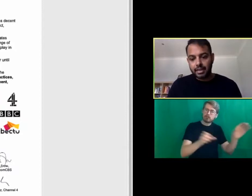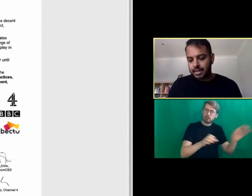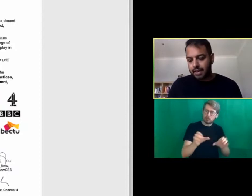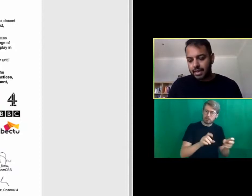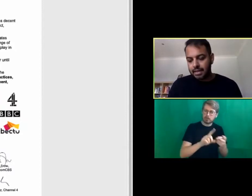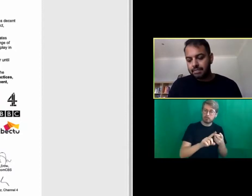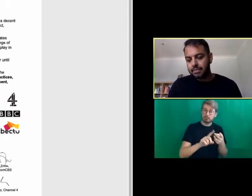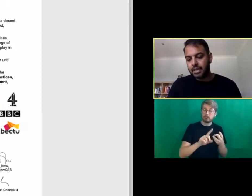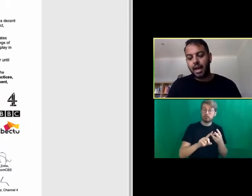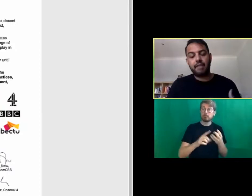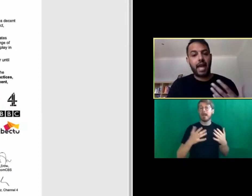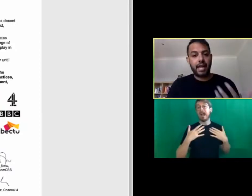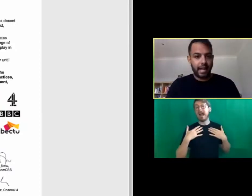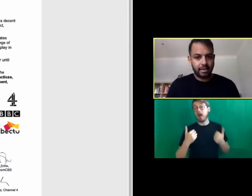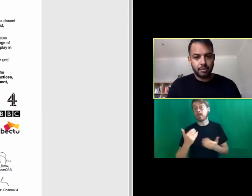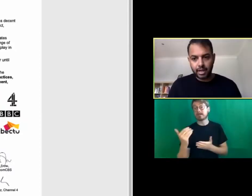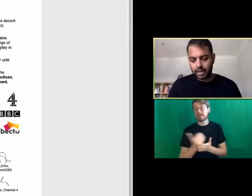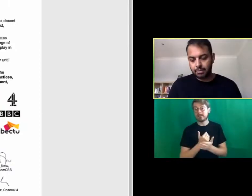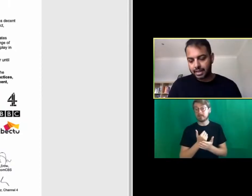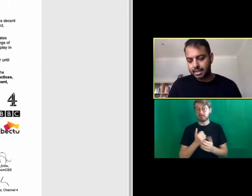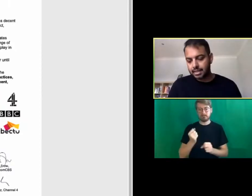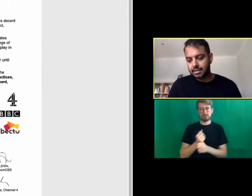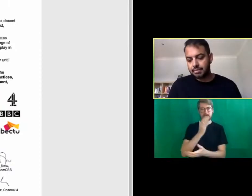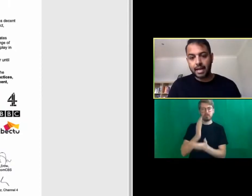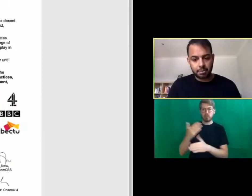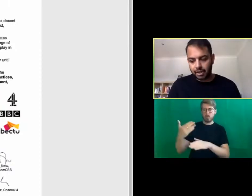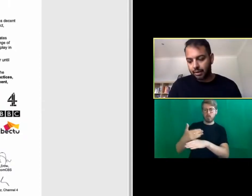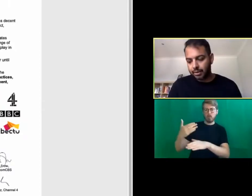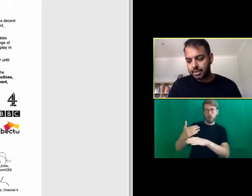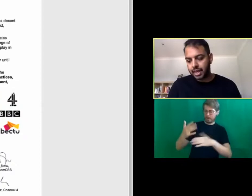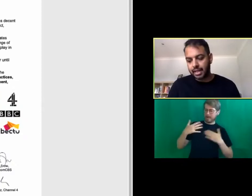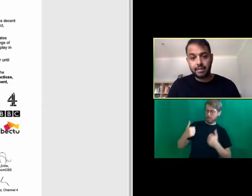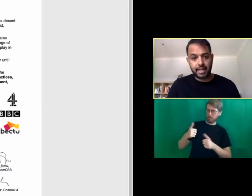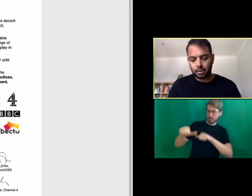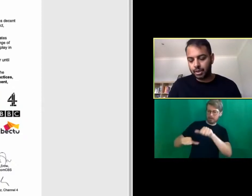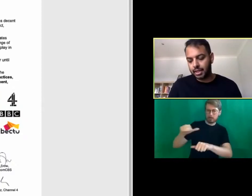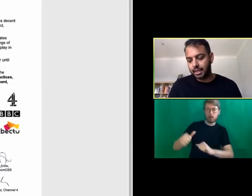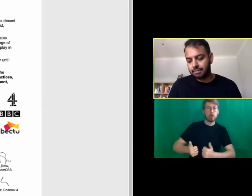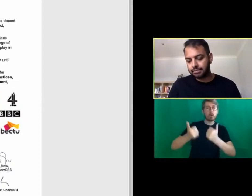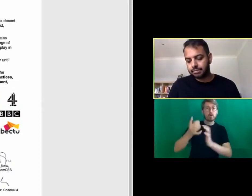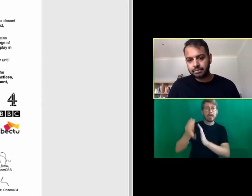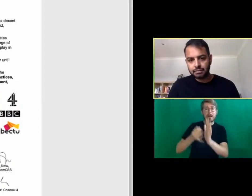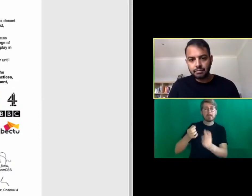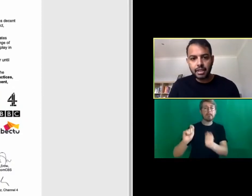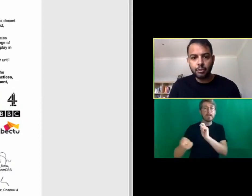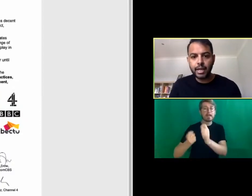Health and safety so advocating healthy working practices, manageable hours and flexible working.